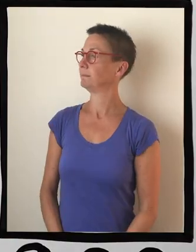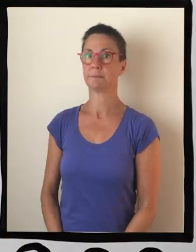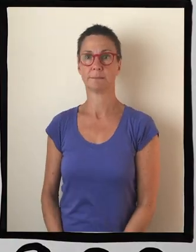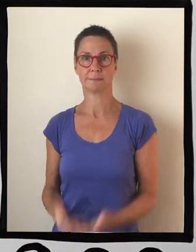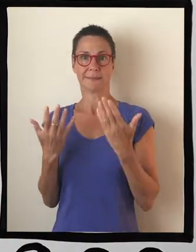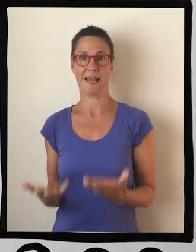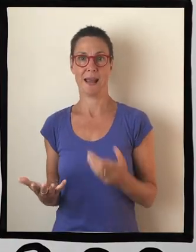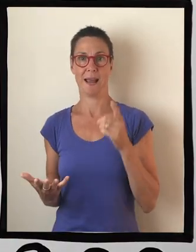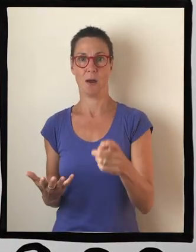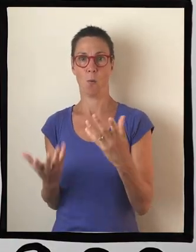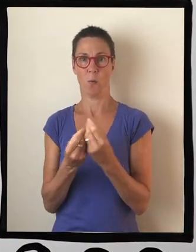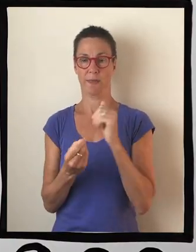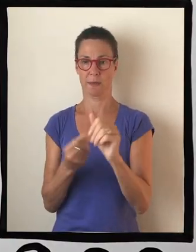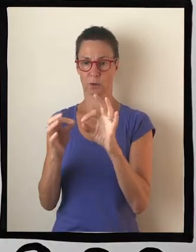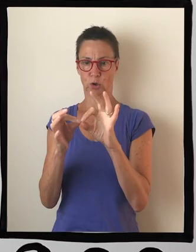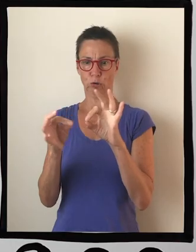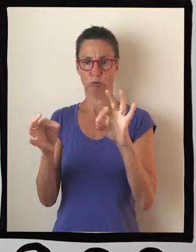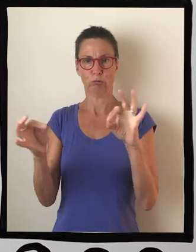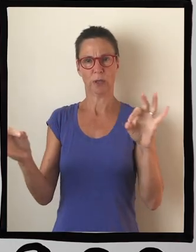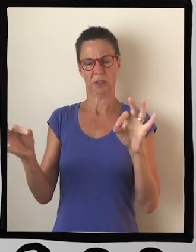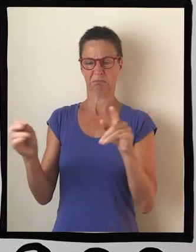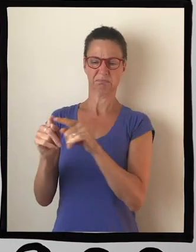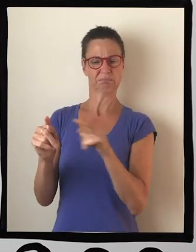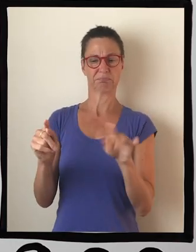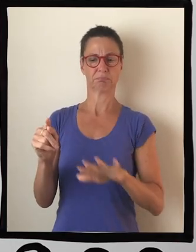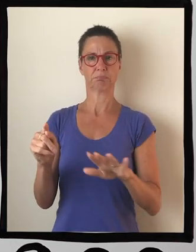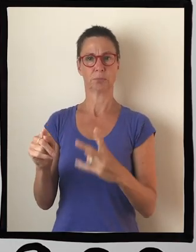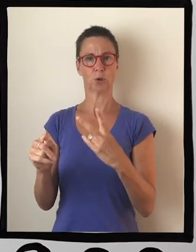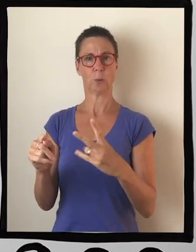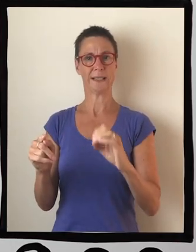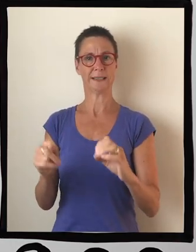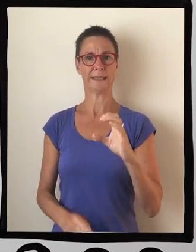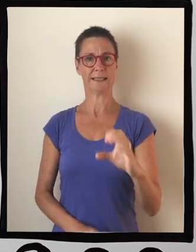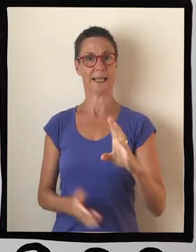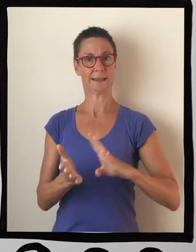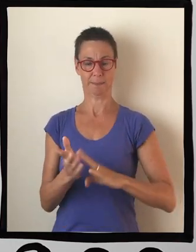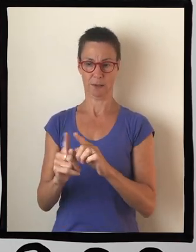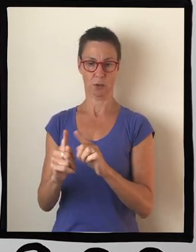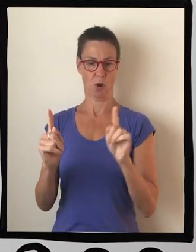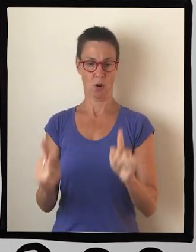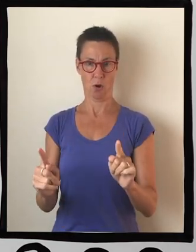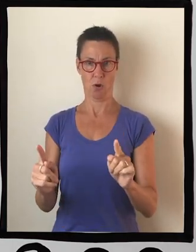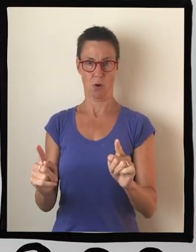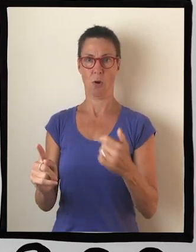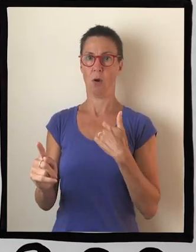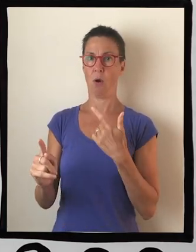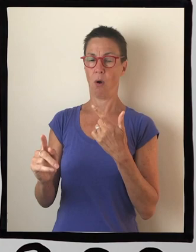next is cut a piece of string about 20 centimetres long and insert it into